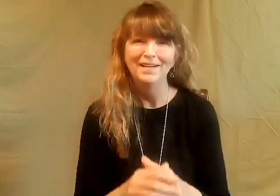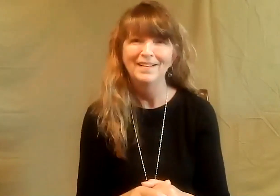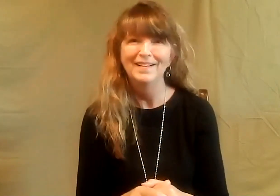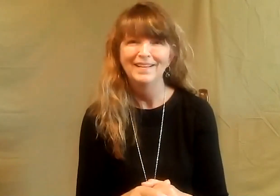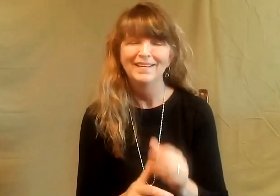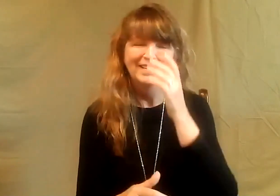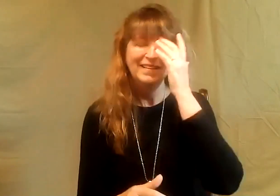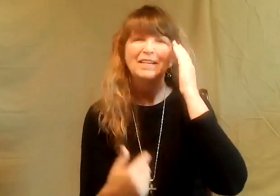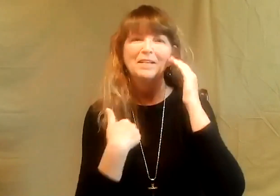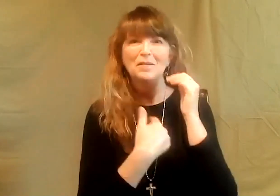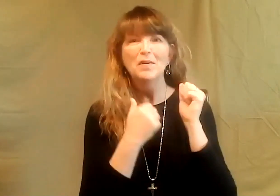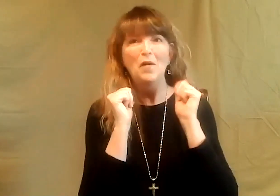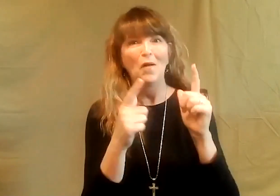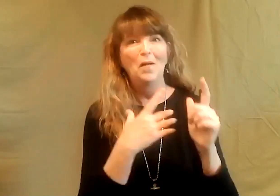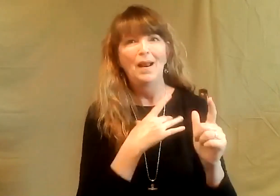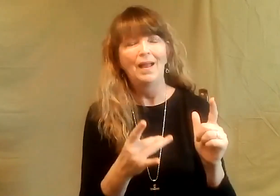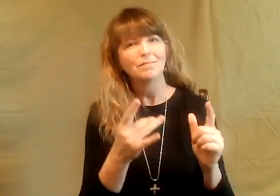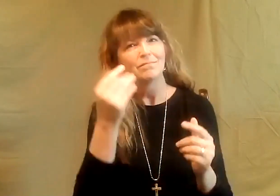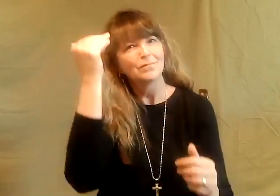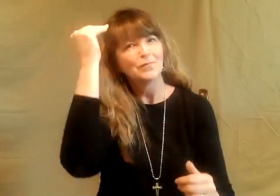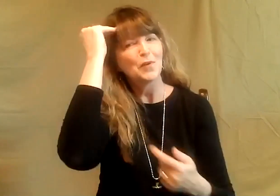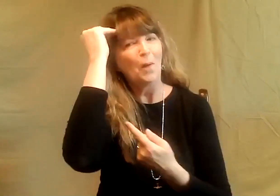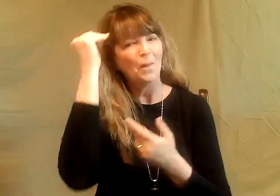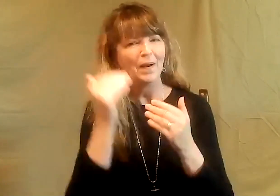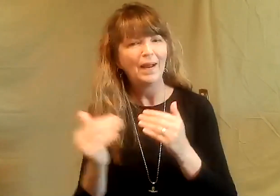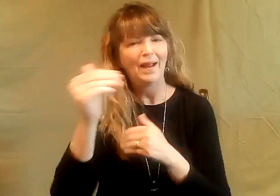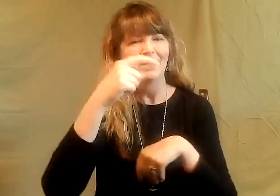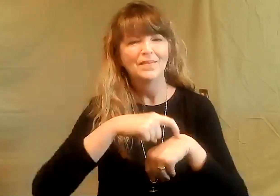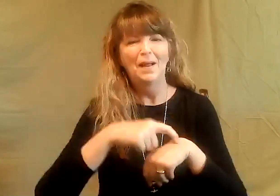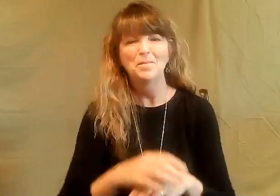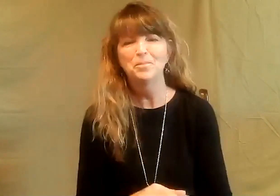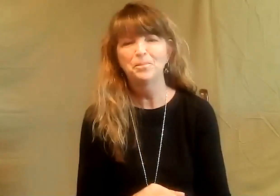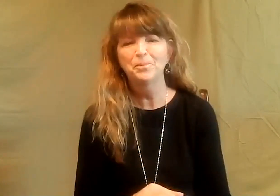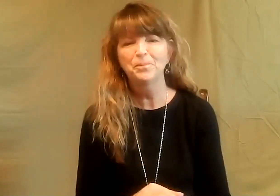that's not a good idea any longer we all like to have some prior knowledge